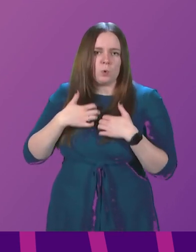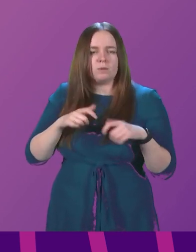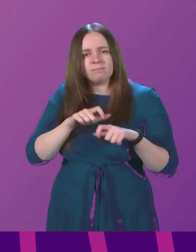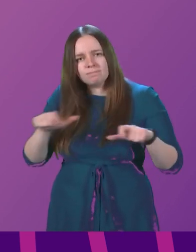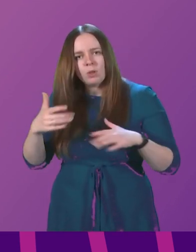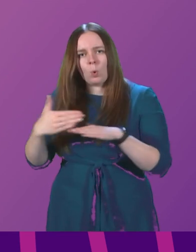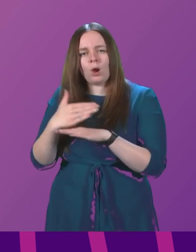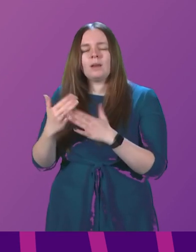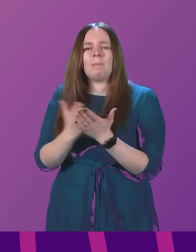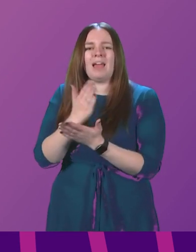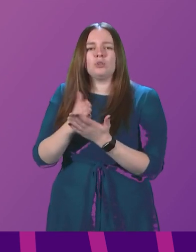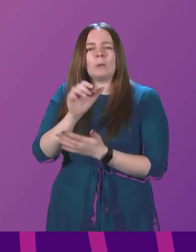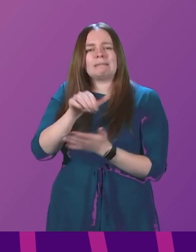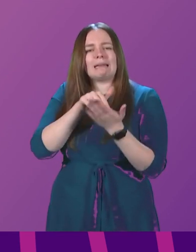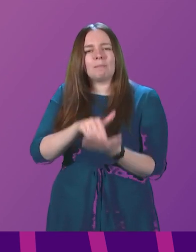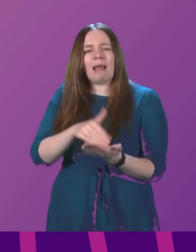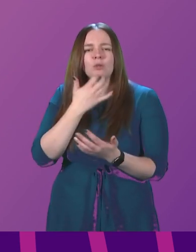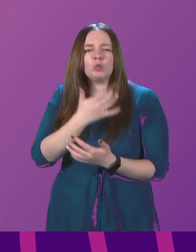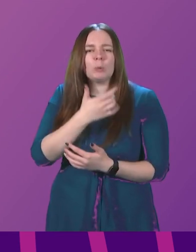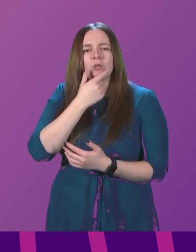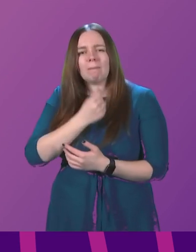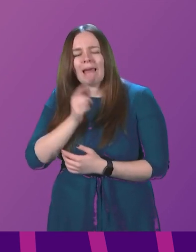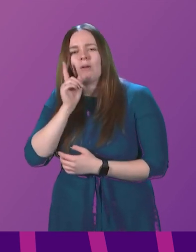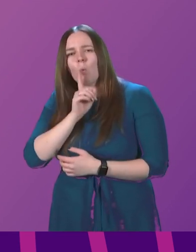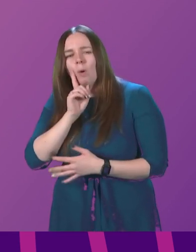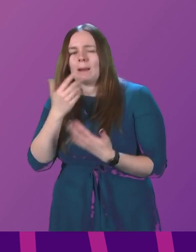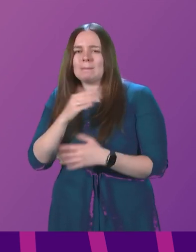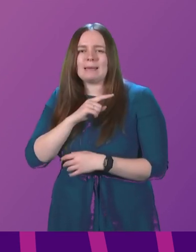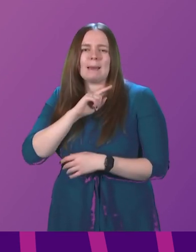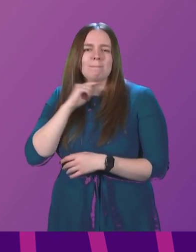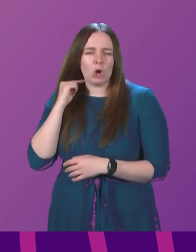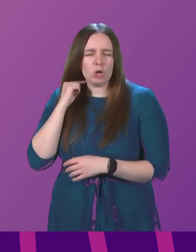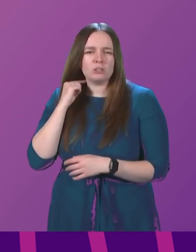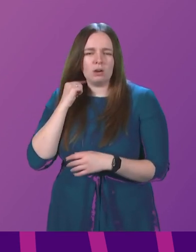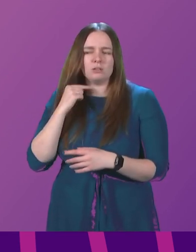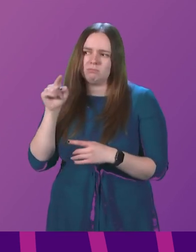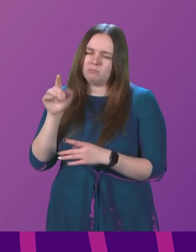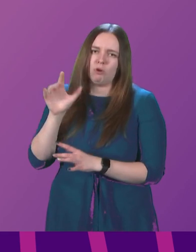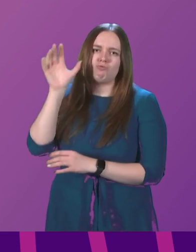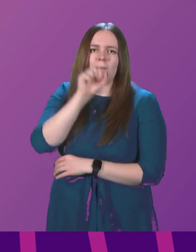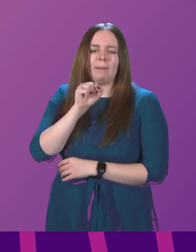6 million Jewish men, women and children who were murdered by the Nazis and their collaborators are remembered.